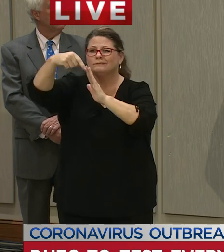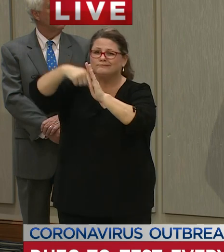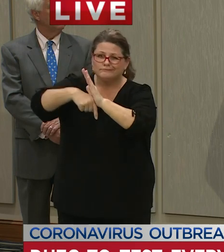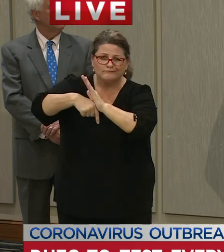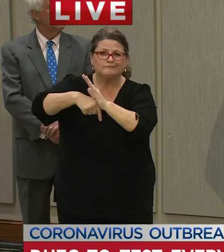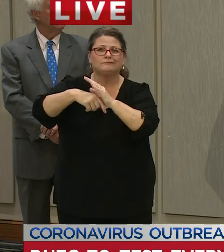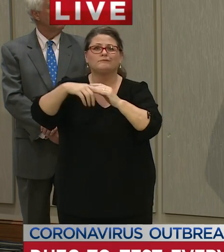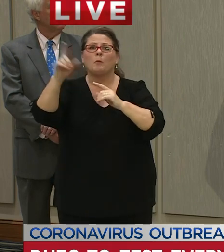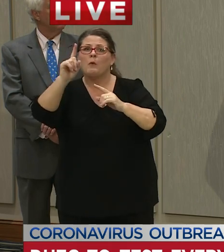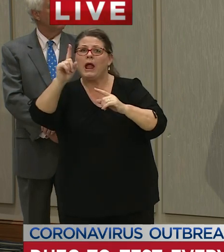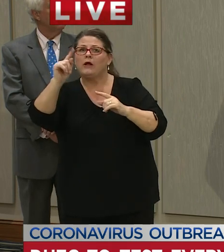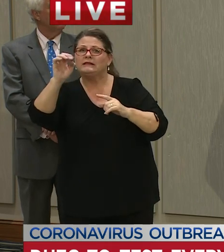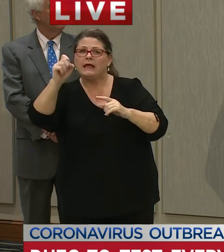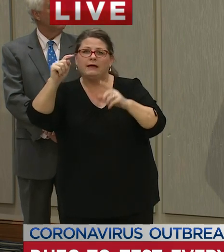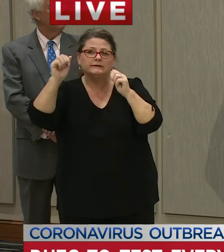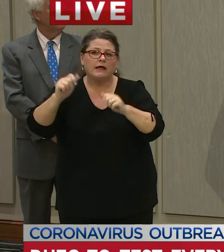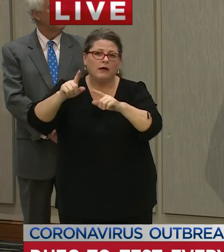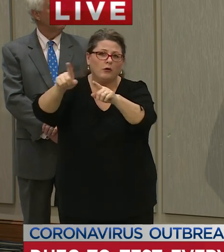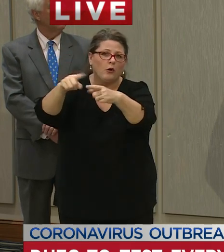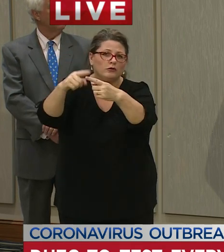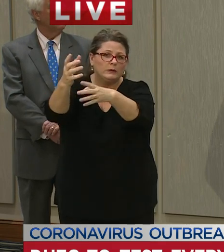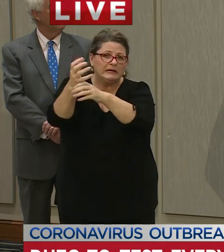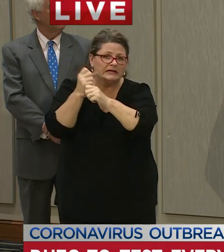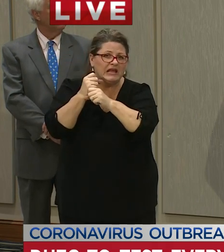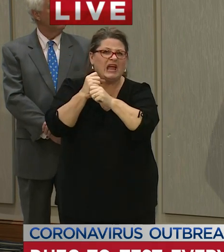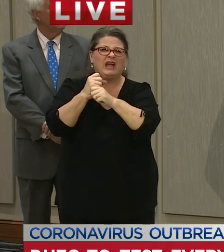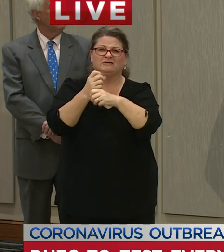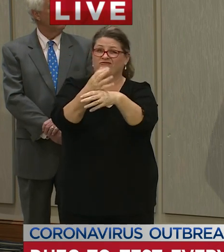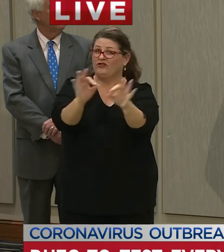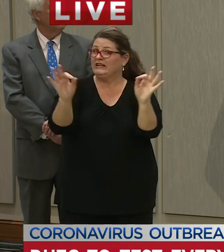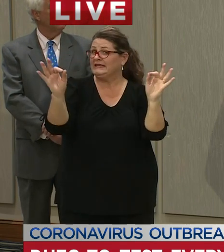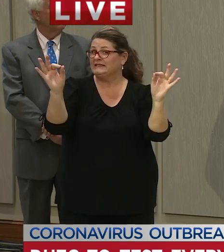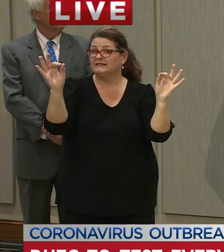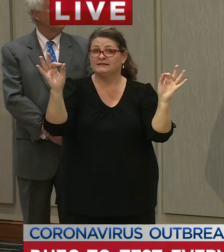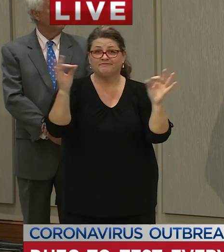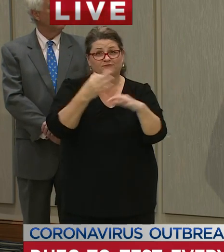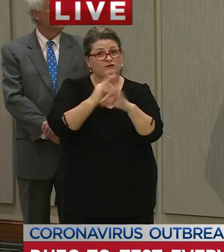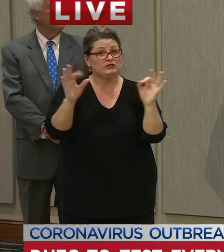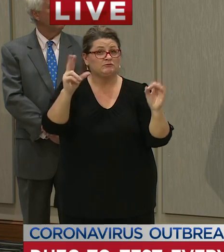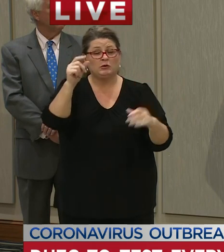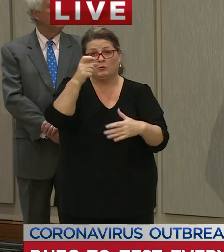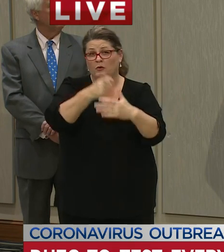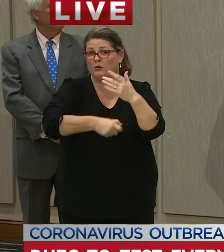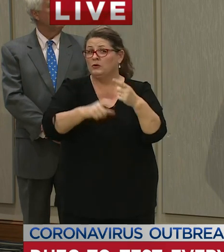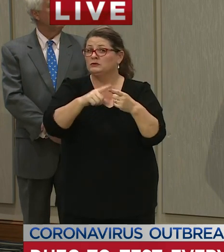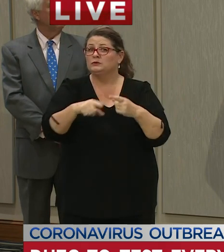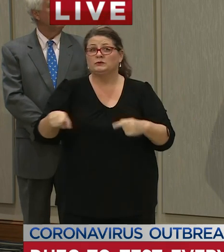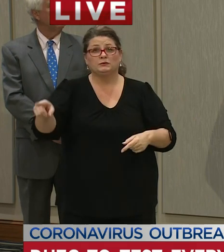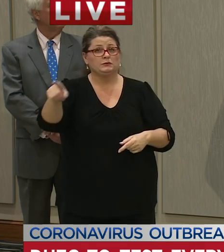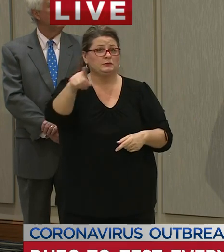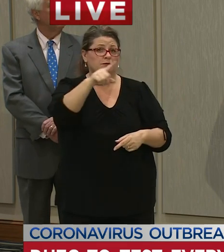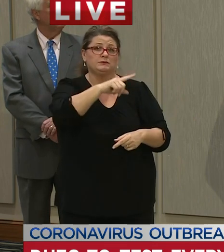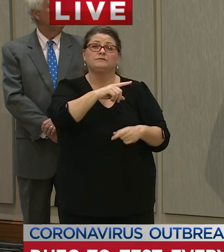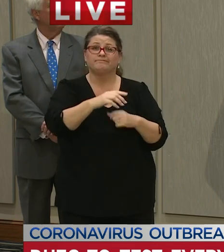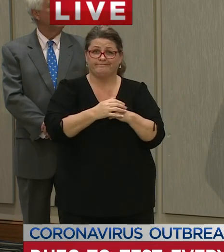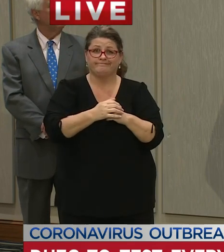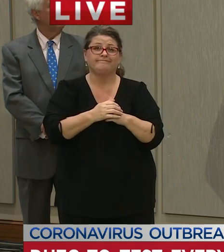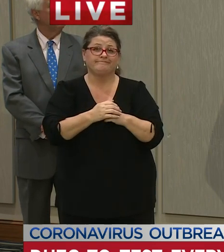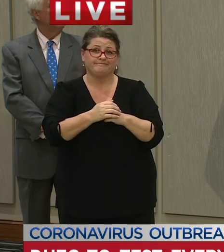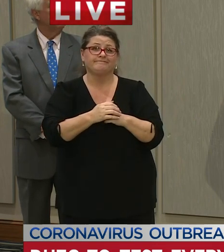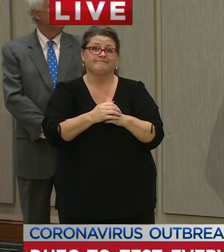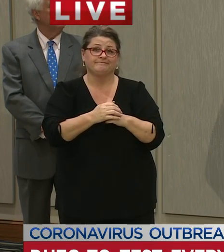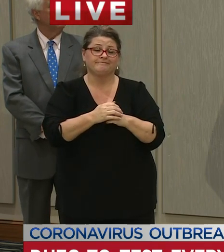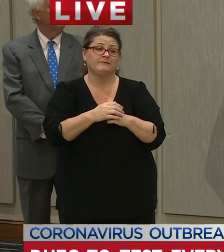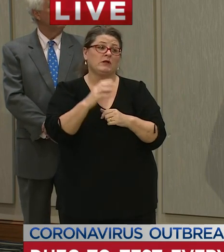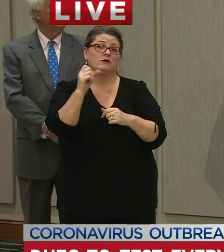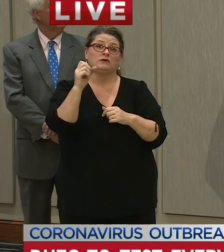nothing and we will be plenty plenty of testing and we will start with an